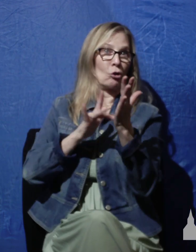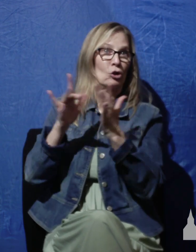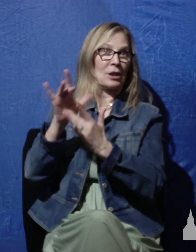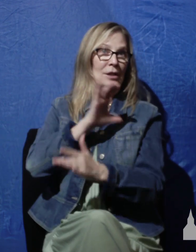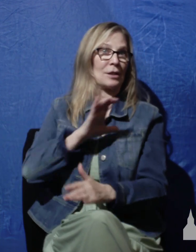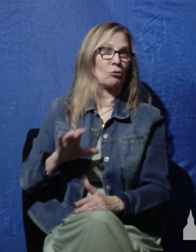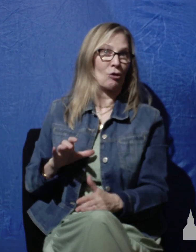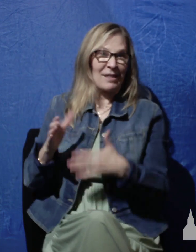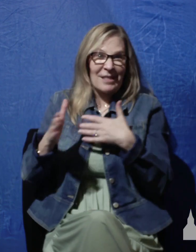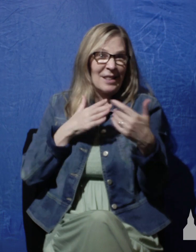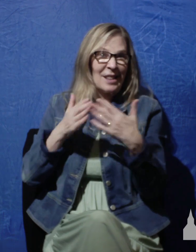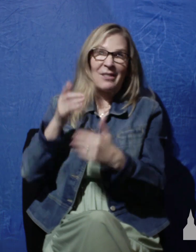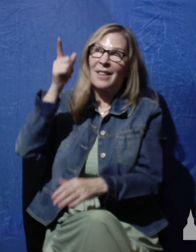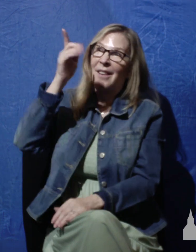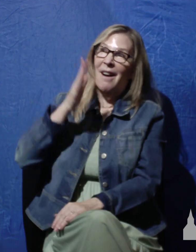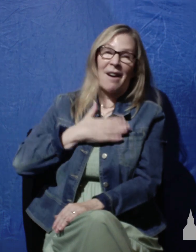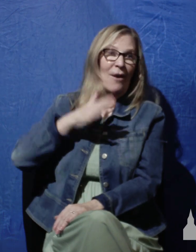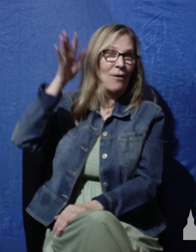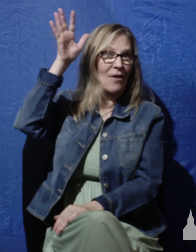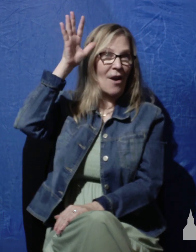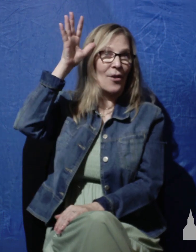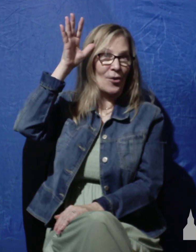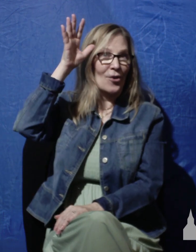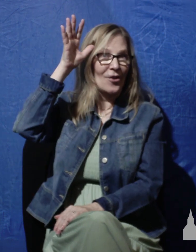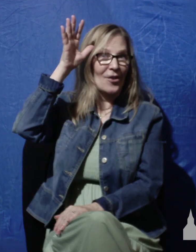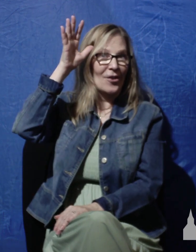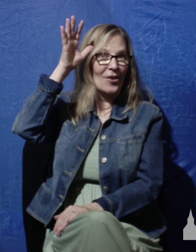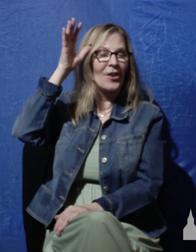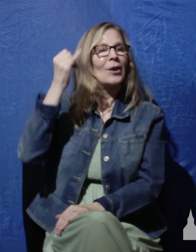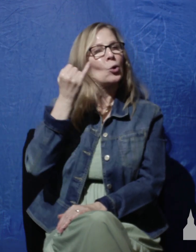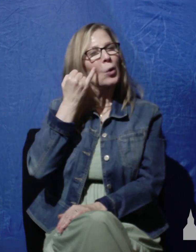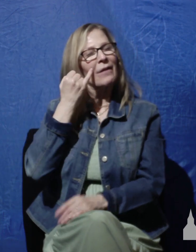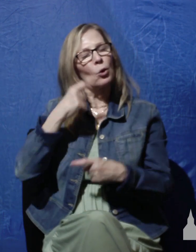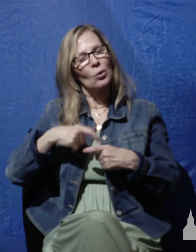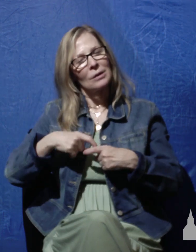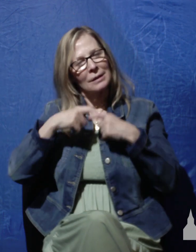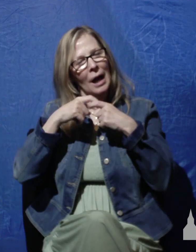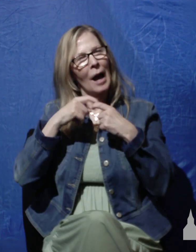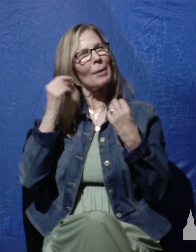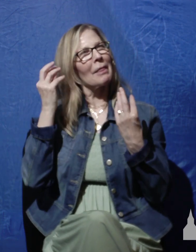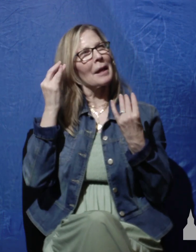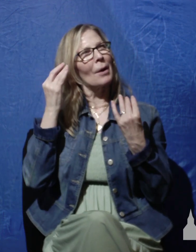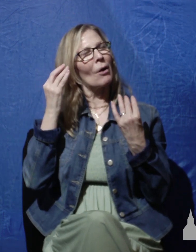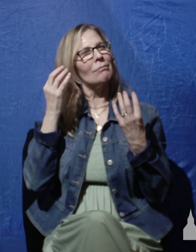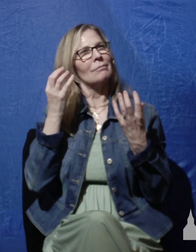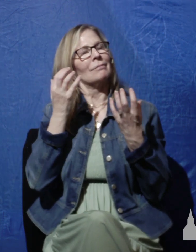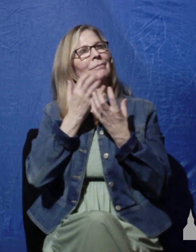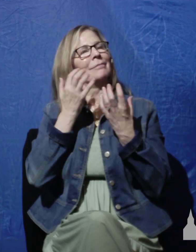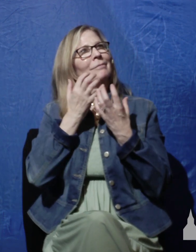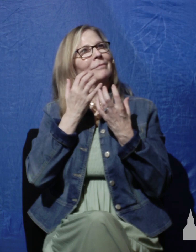When you stop and think about this, it is actually an astounding truth that this majestic,